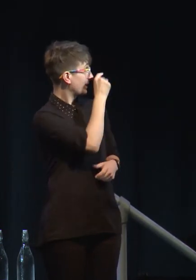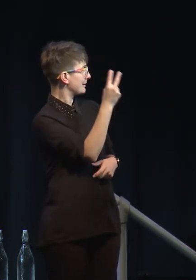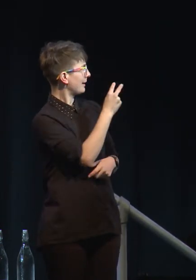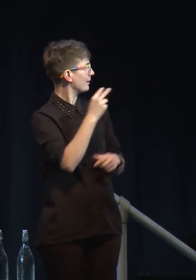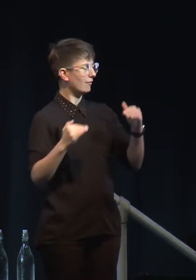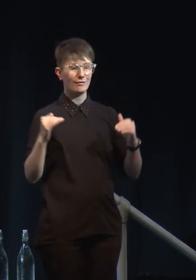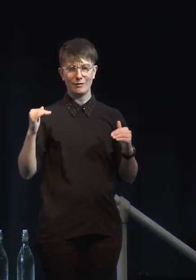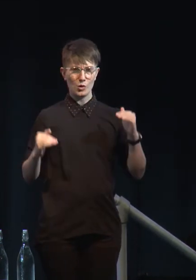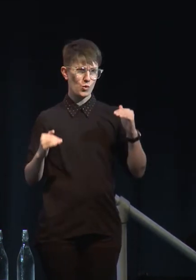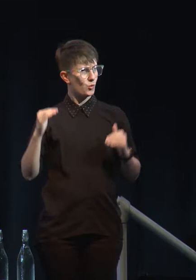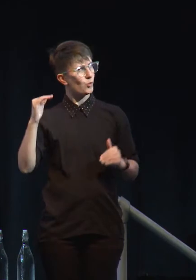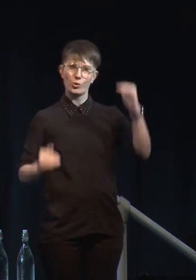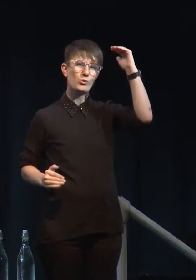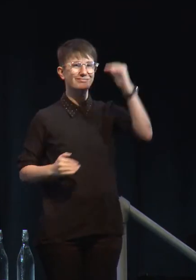case.